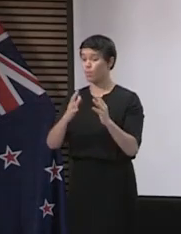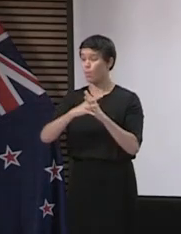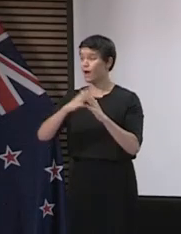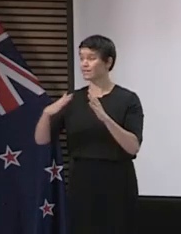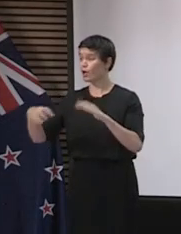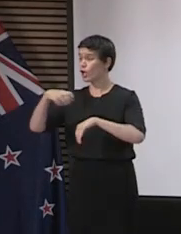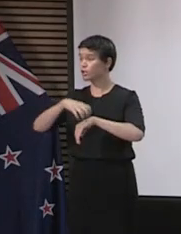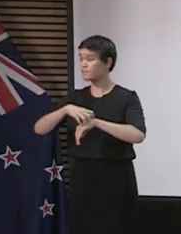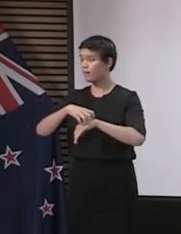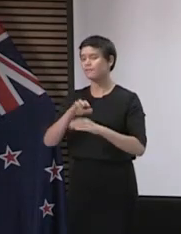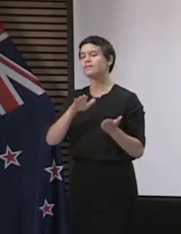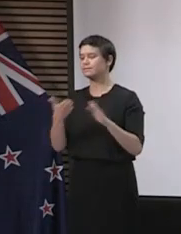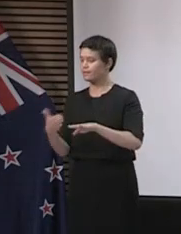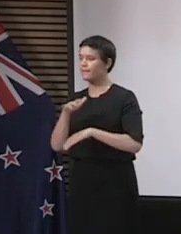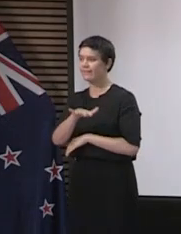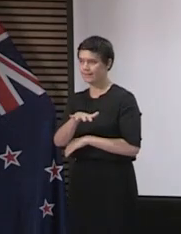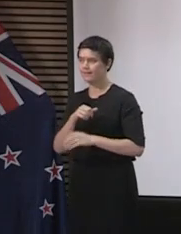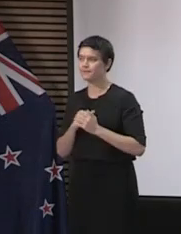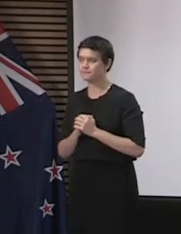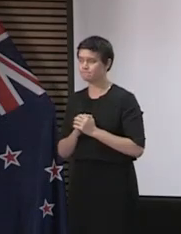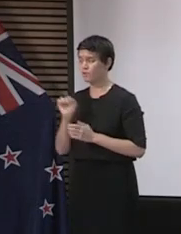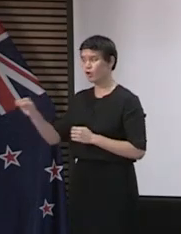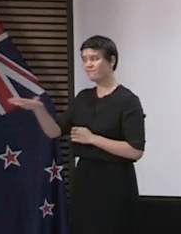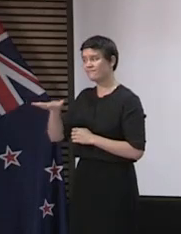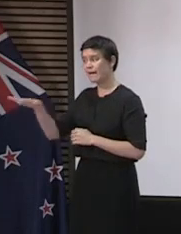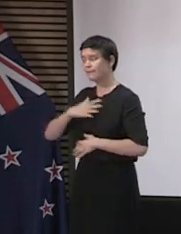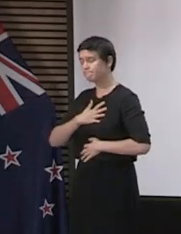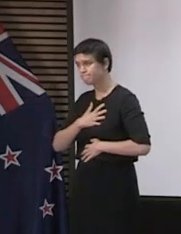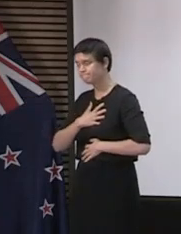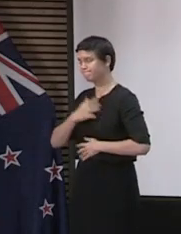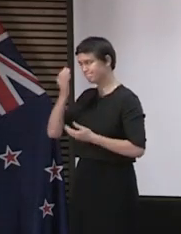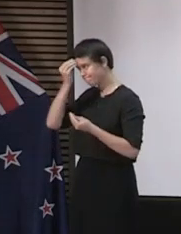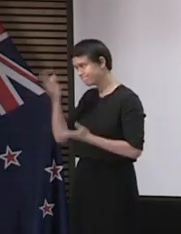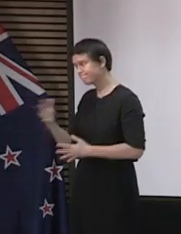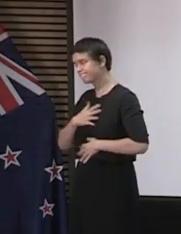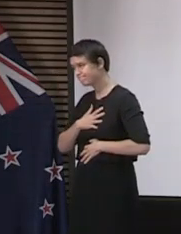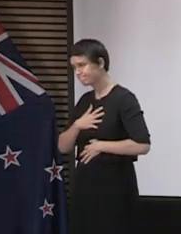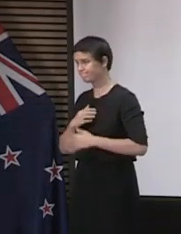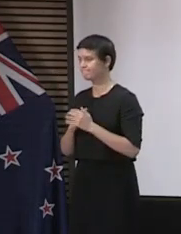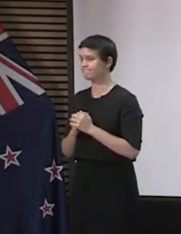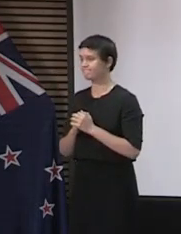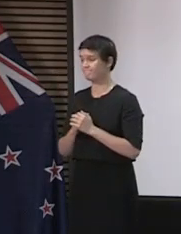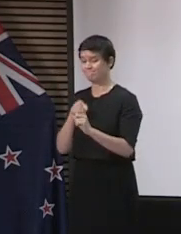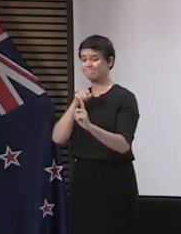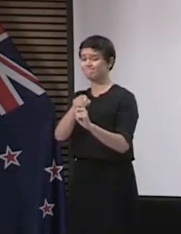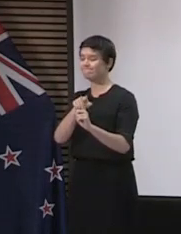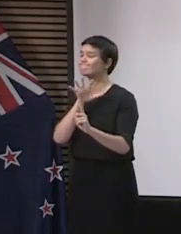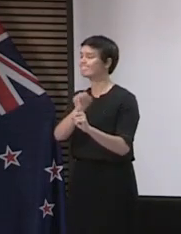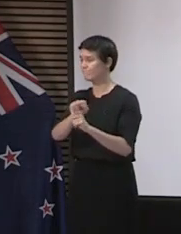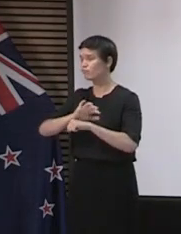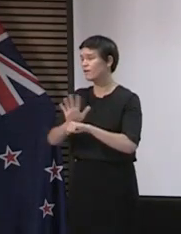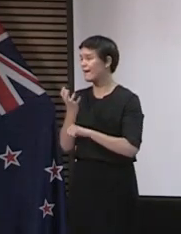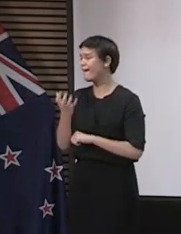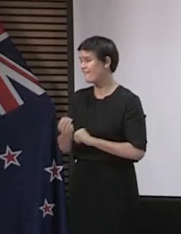with her family at this very sad time. This woman was a confirmed case of COVID-19 and had a number of underlying health conditions.